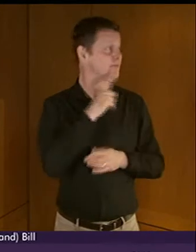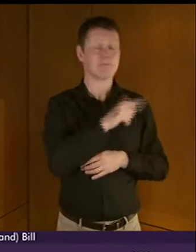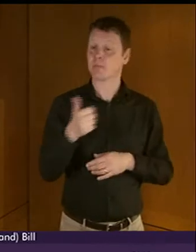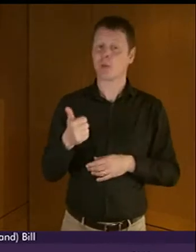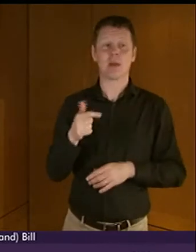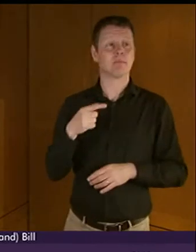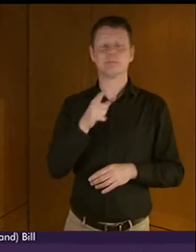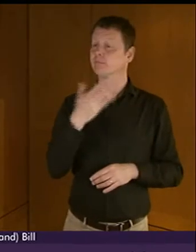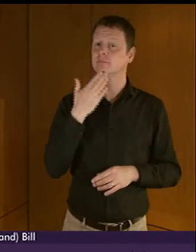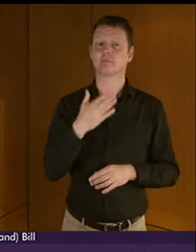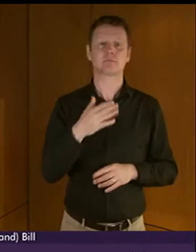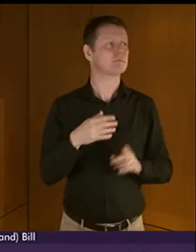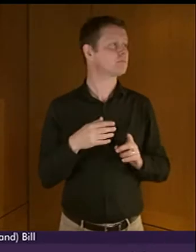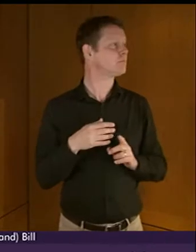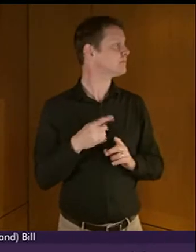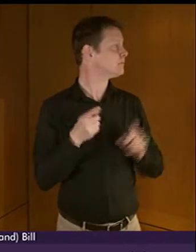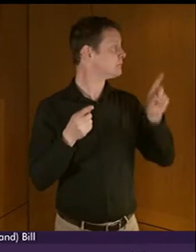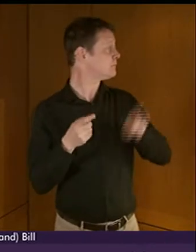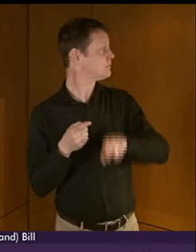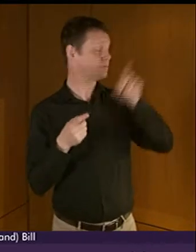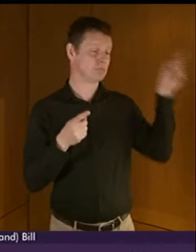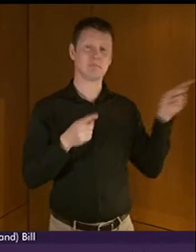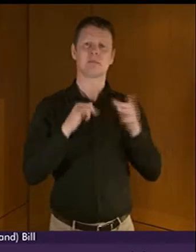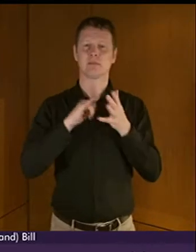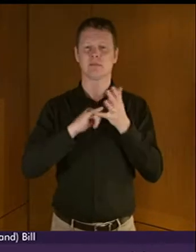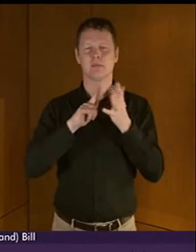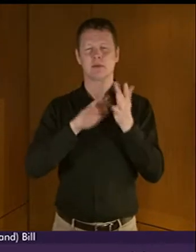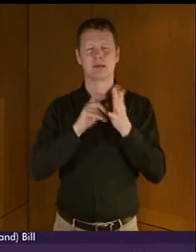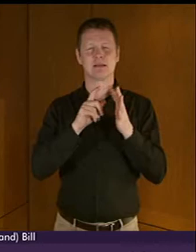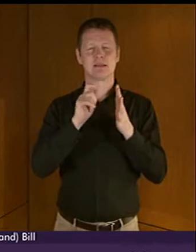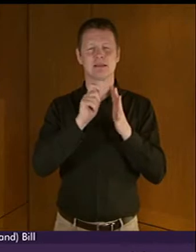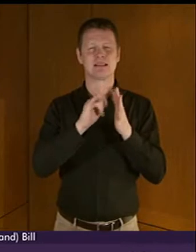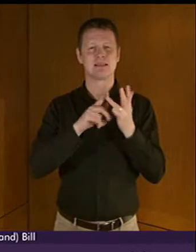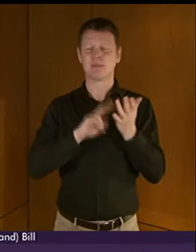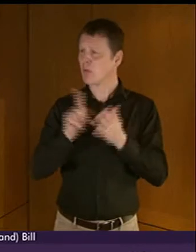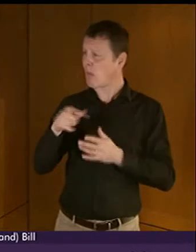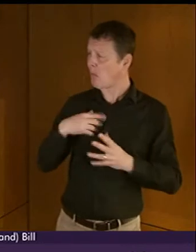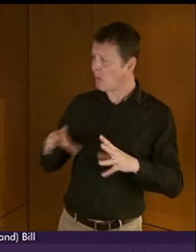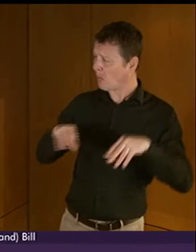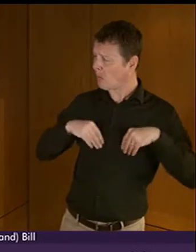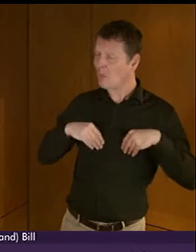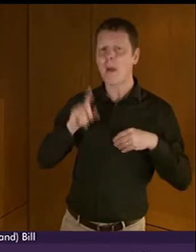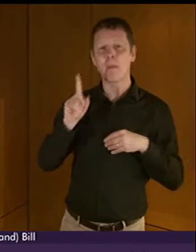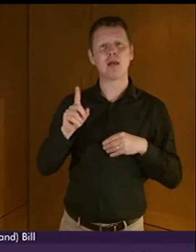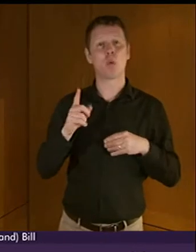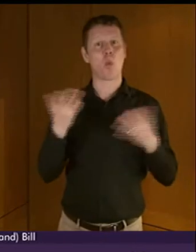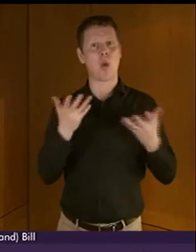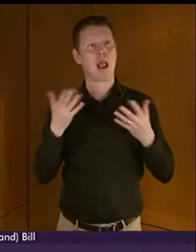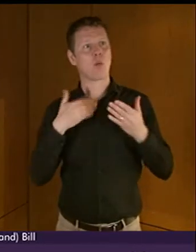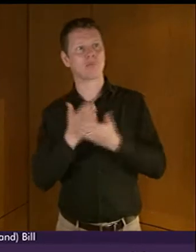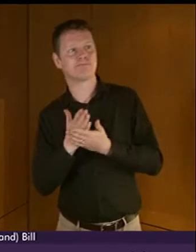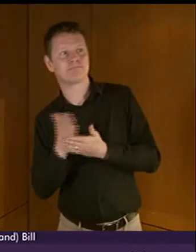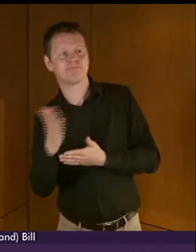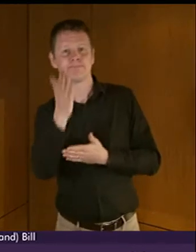I fully accept what the Member is saying, but what I'm trying to address is where this takes us. Because language obviously has a